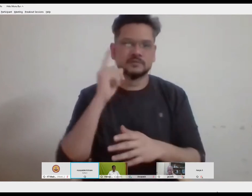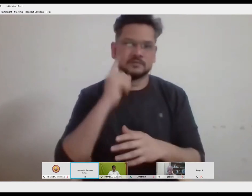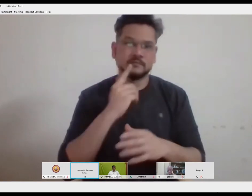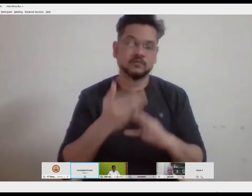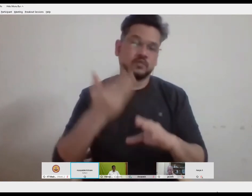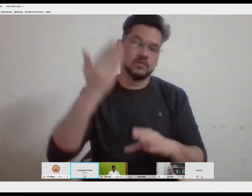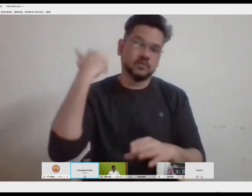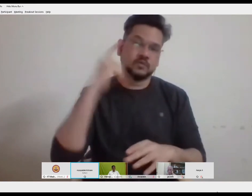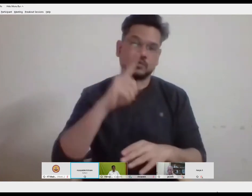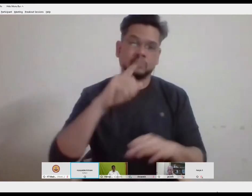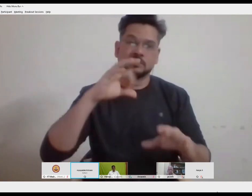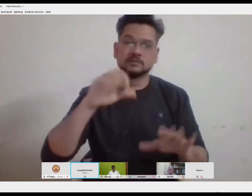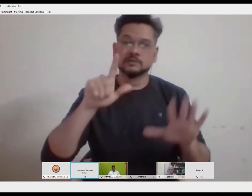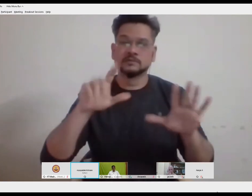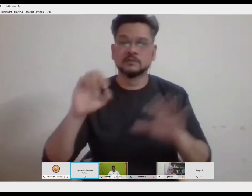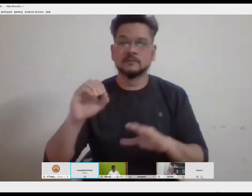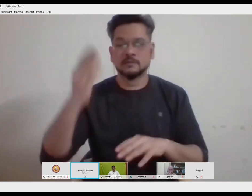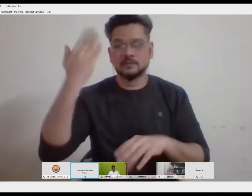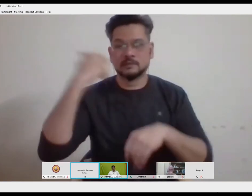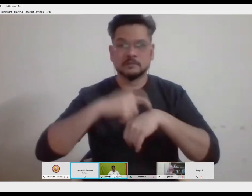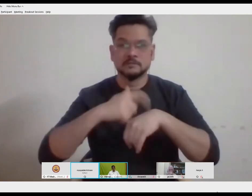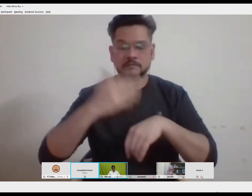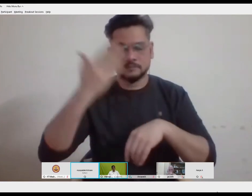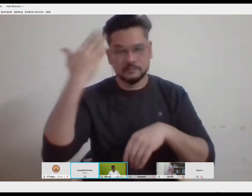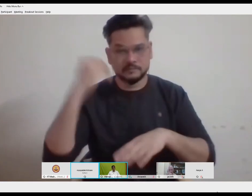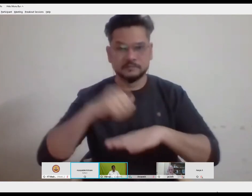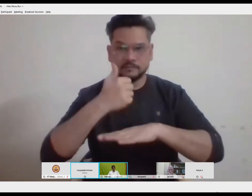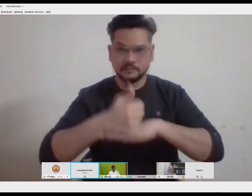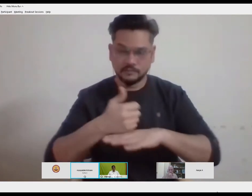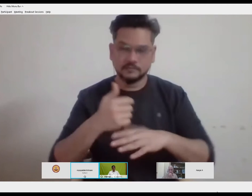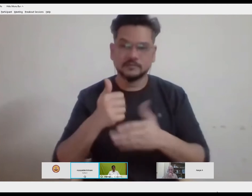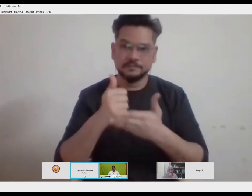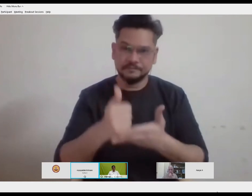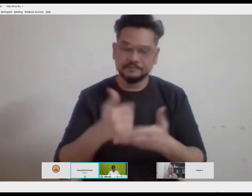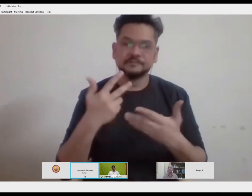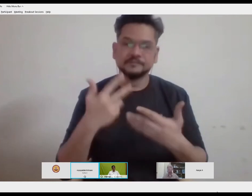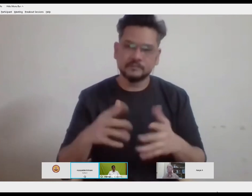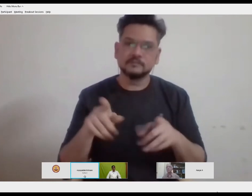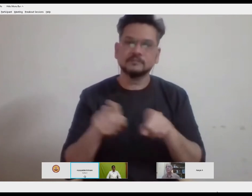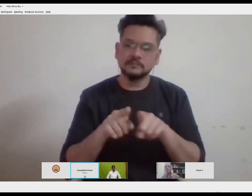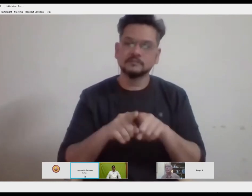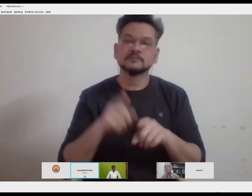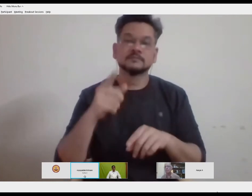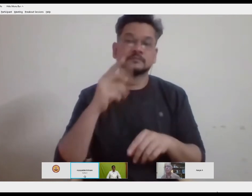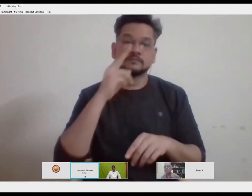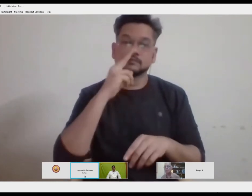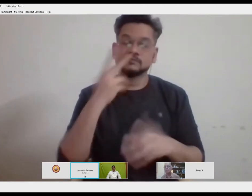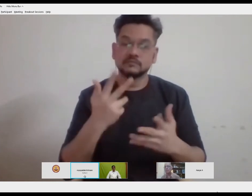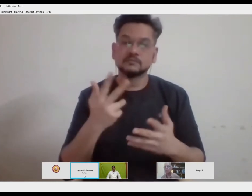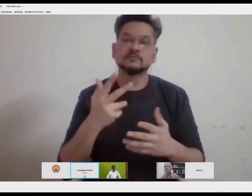he he was also the first member from the deaf community to be invited in